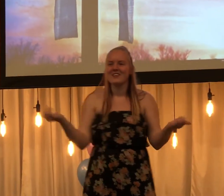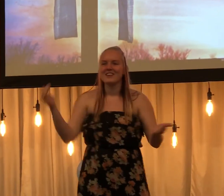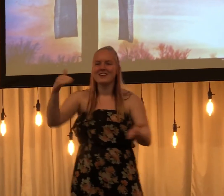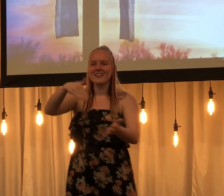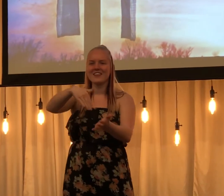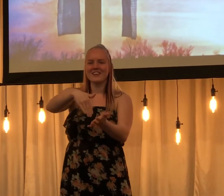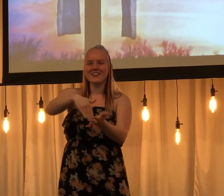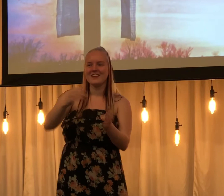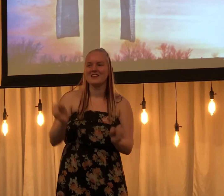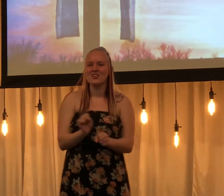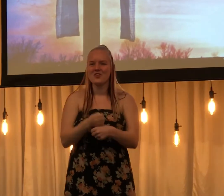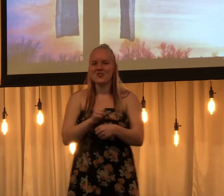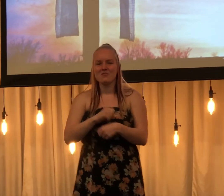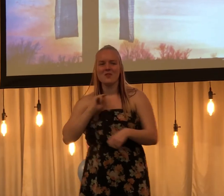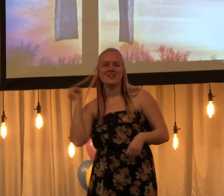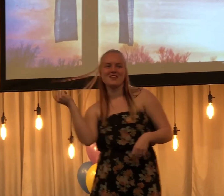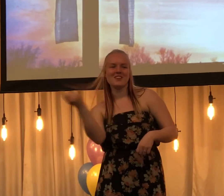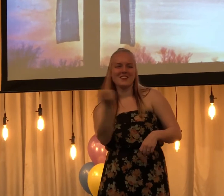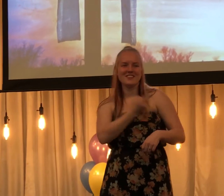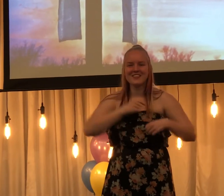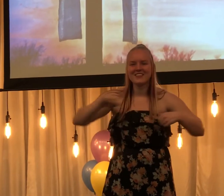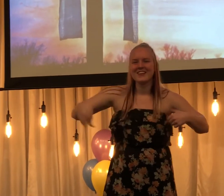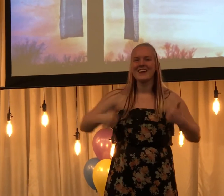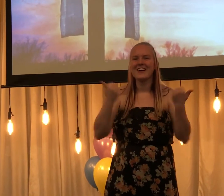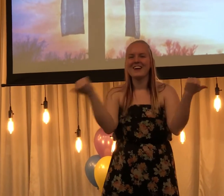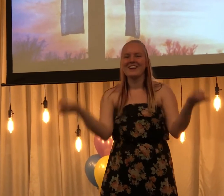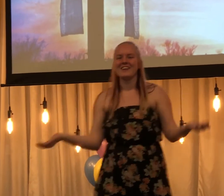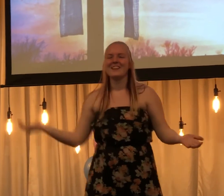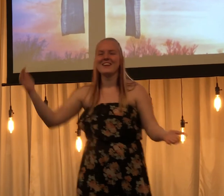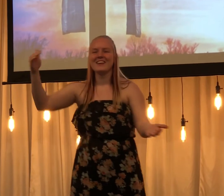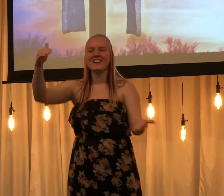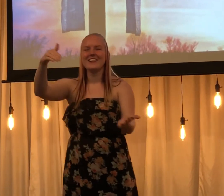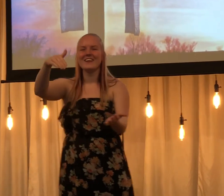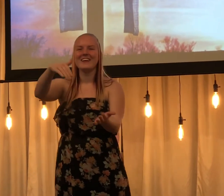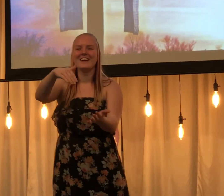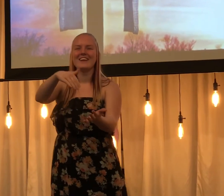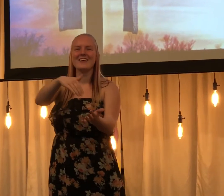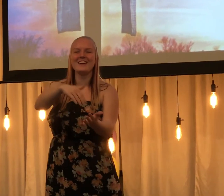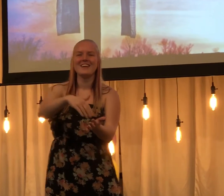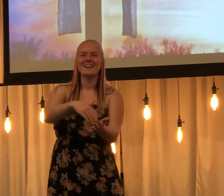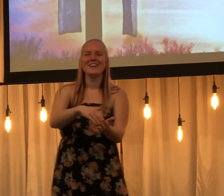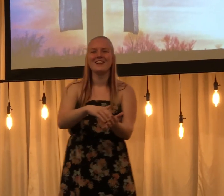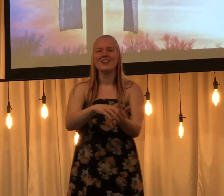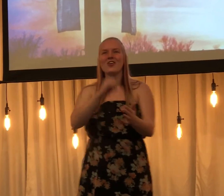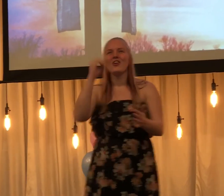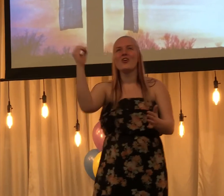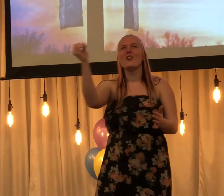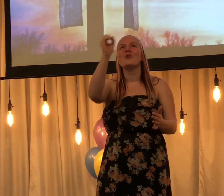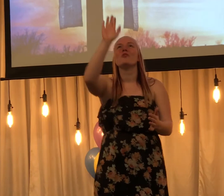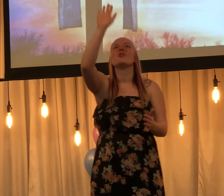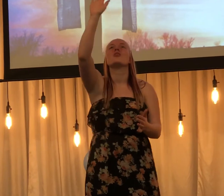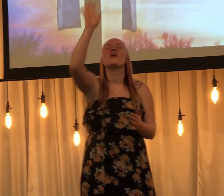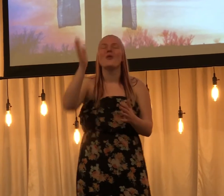again Oh, God makes us alive again Oh, your